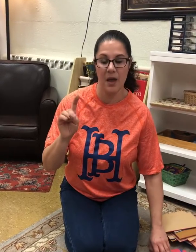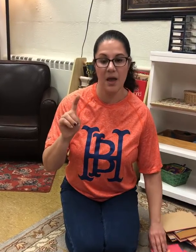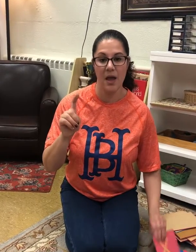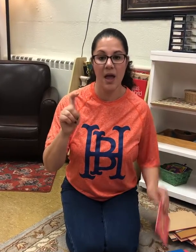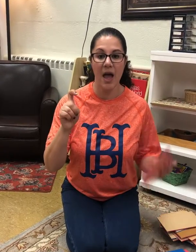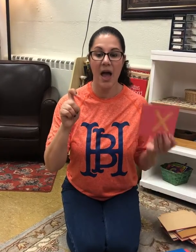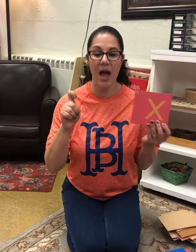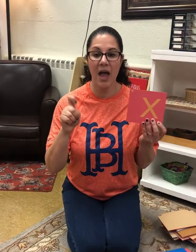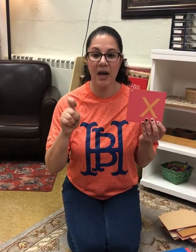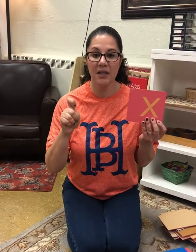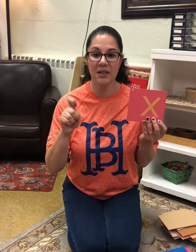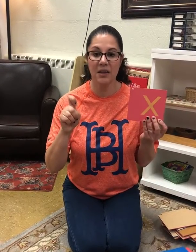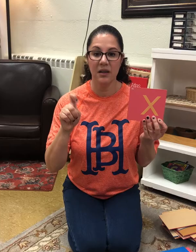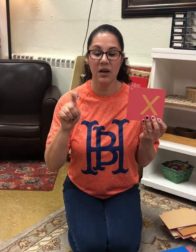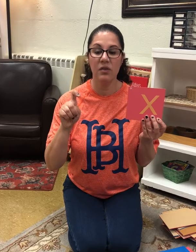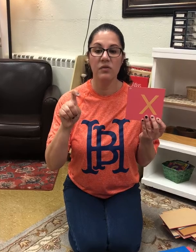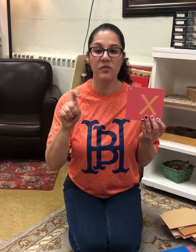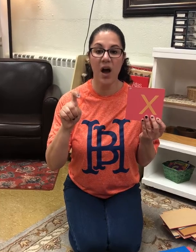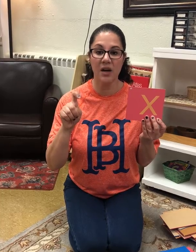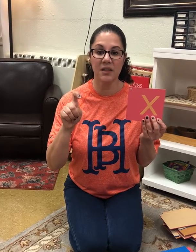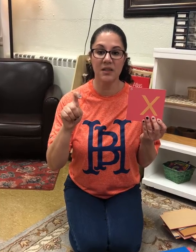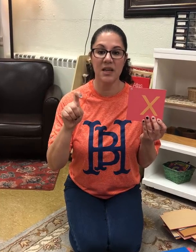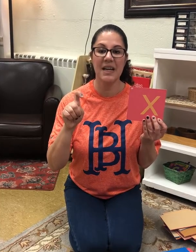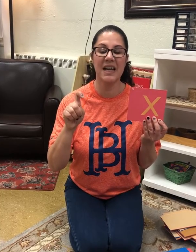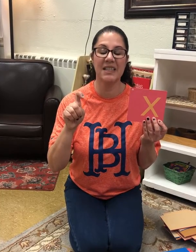X, fox, x.